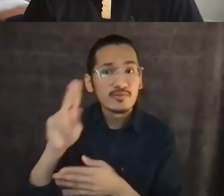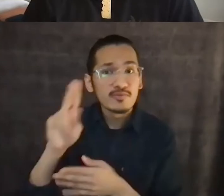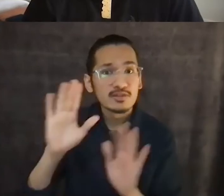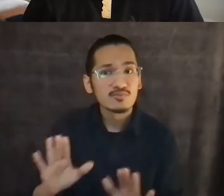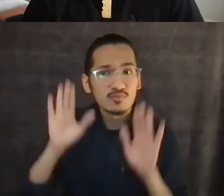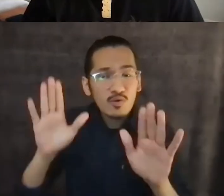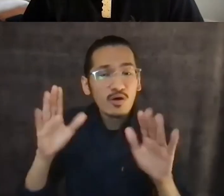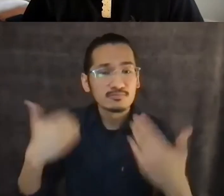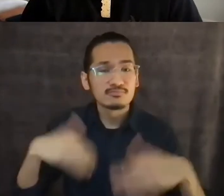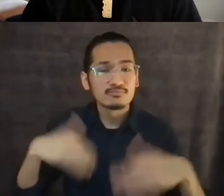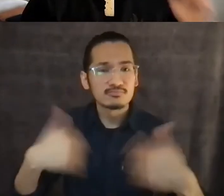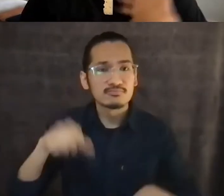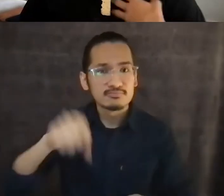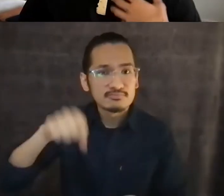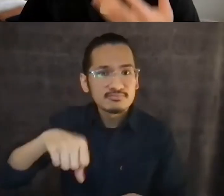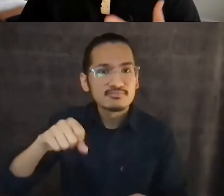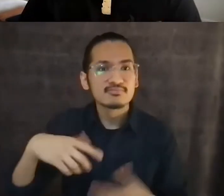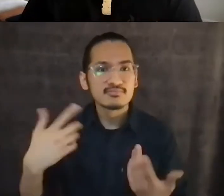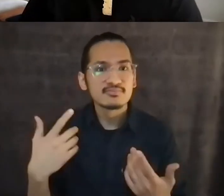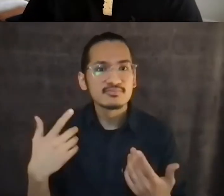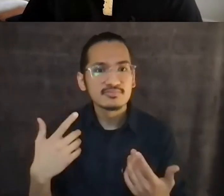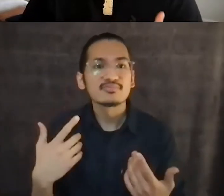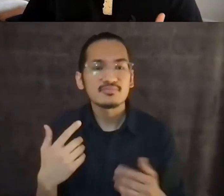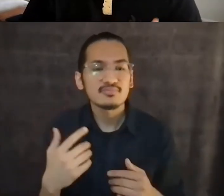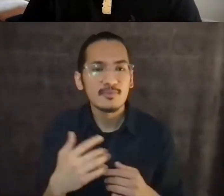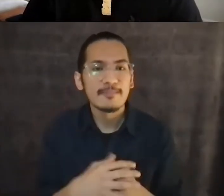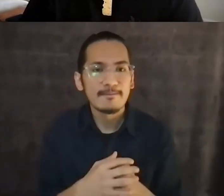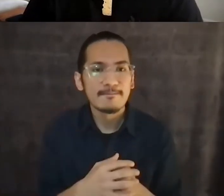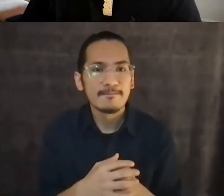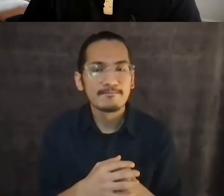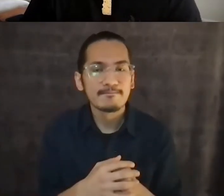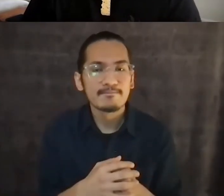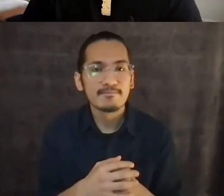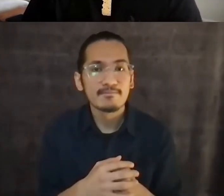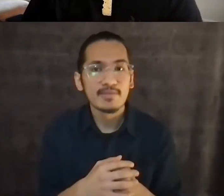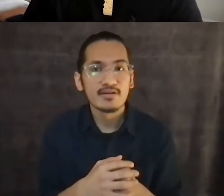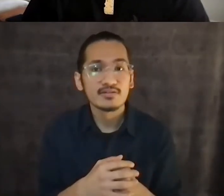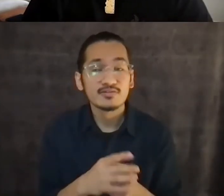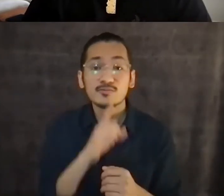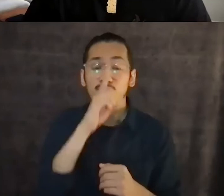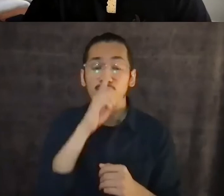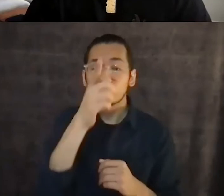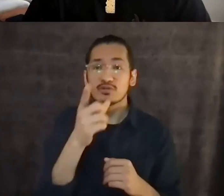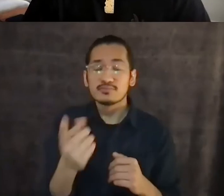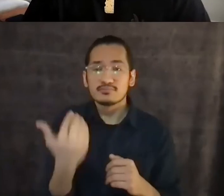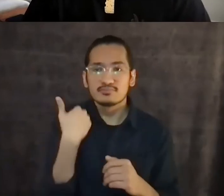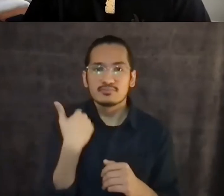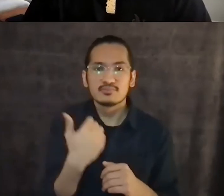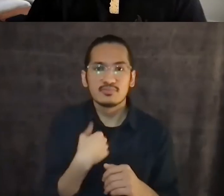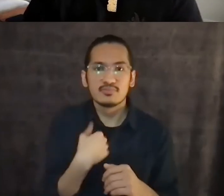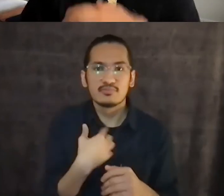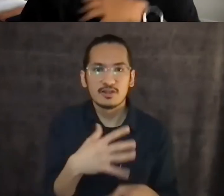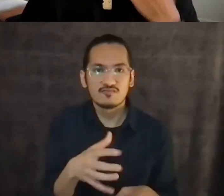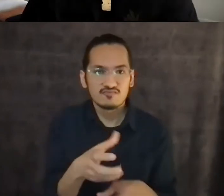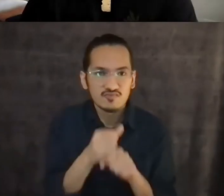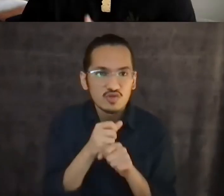um, originally I had taken the manuscript to Duke. And, and this is not to say